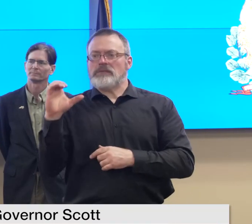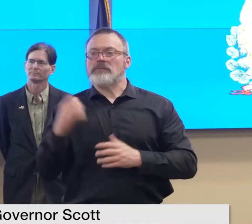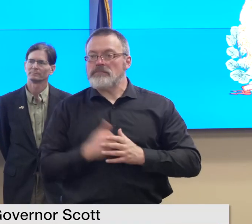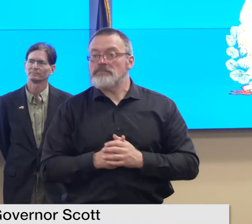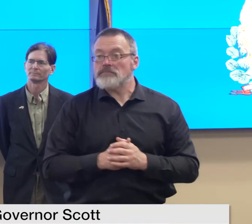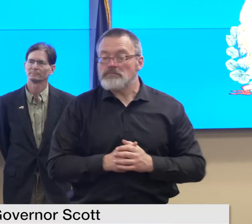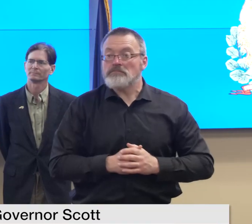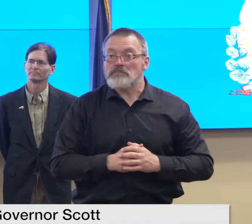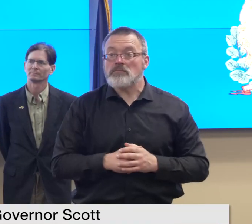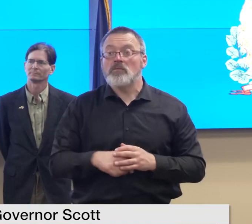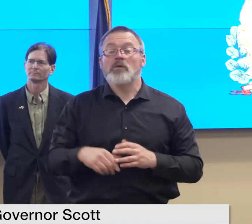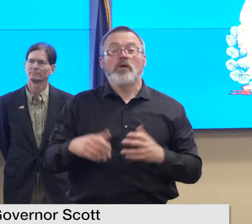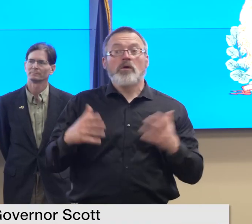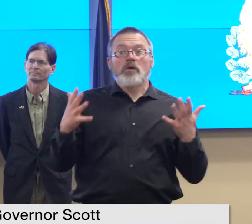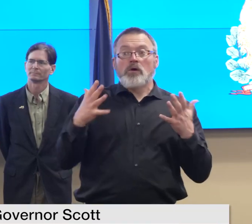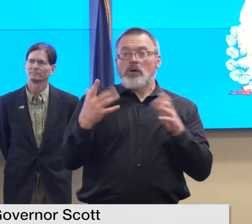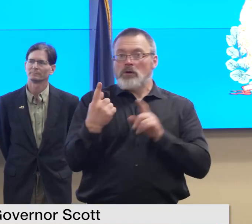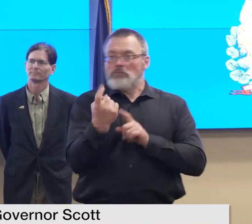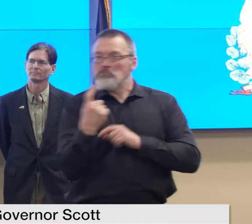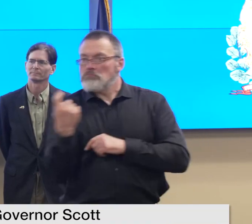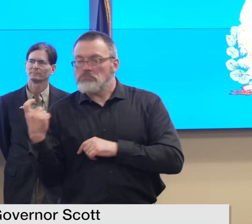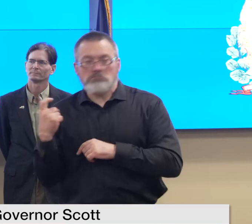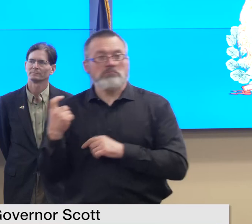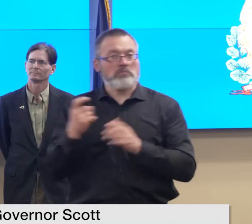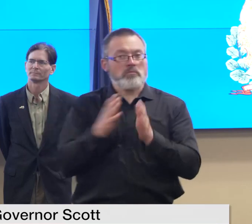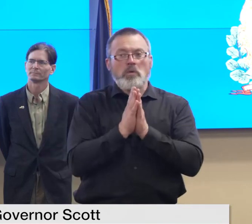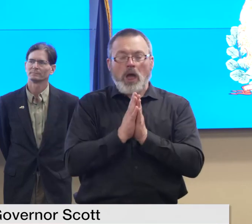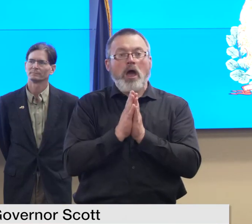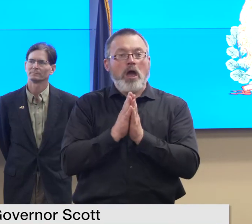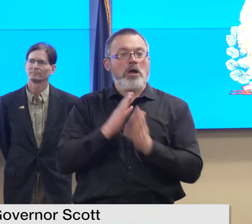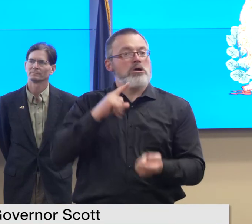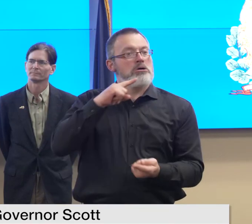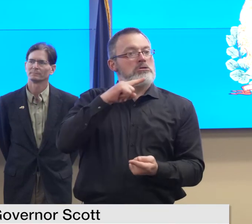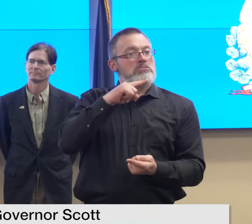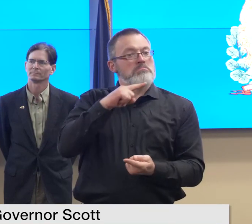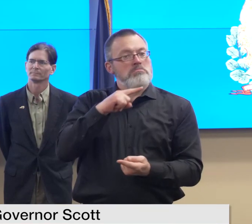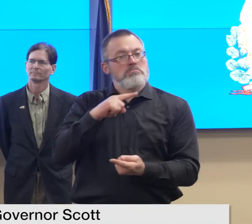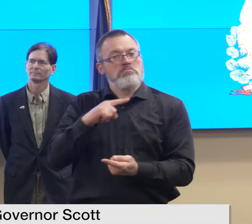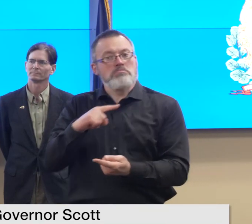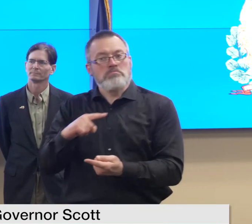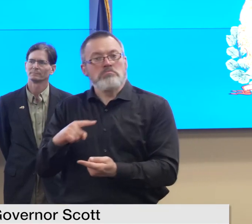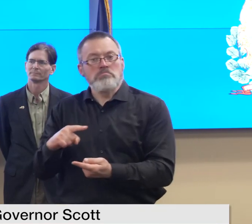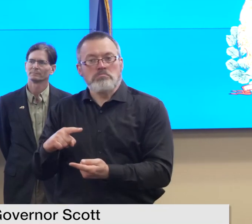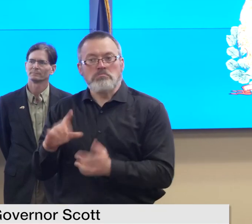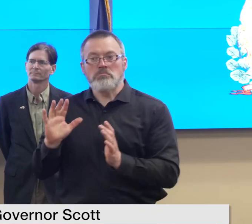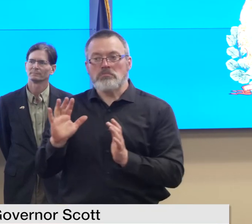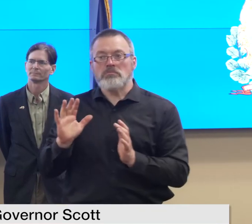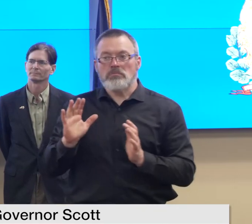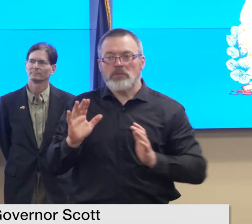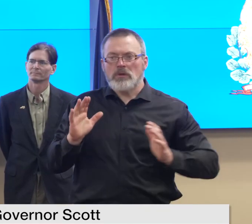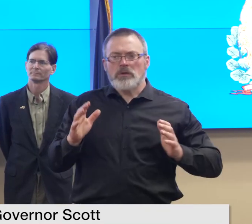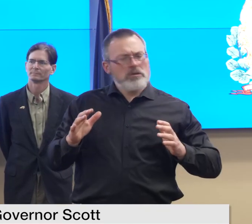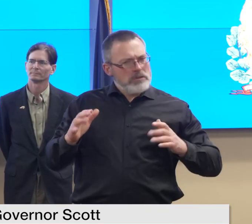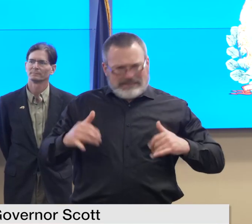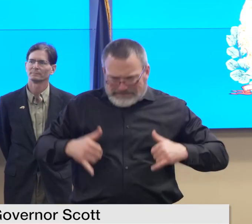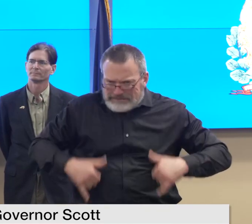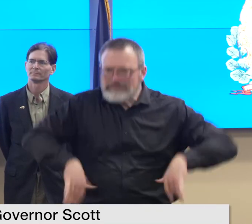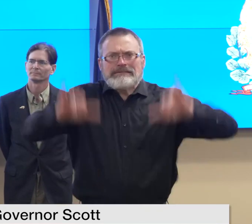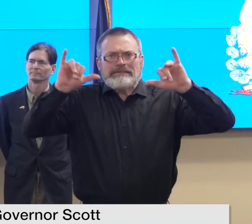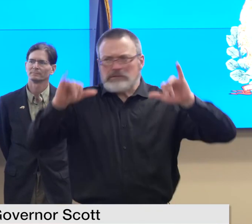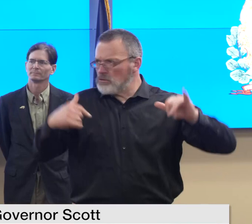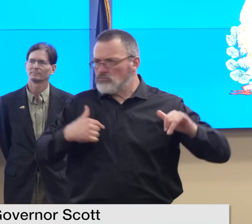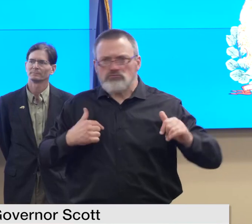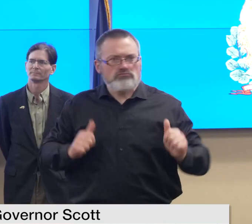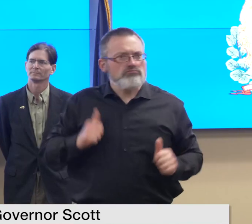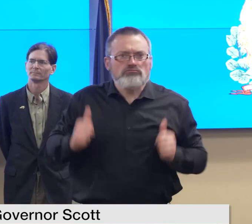in the second half of the week but we are still receiving and adjudicating requests for assistance we are here 24 hours